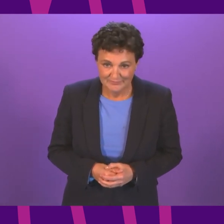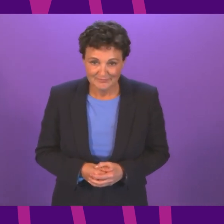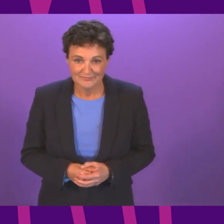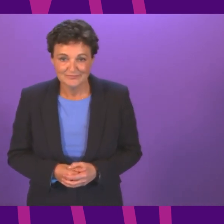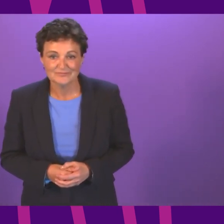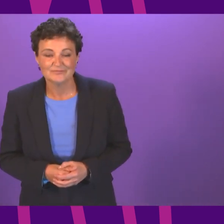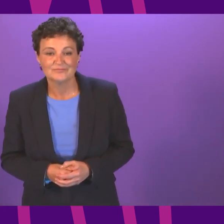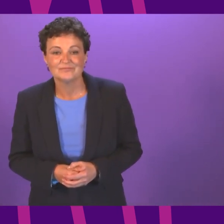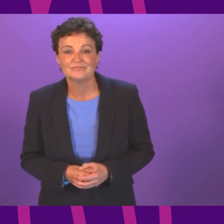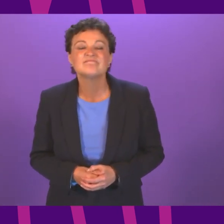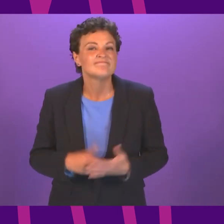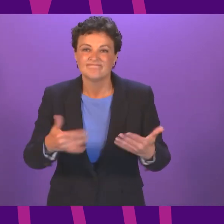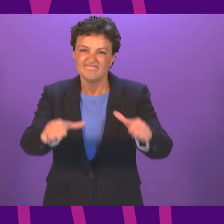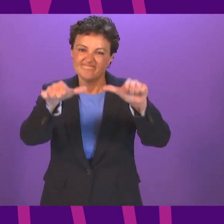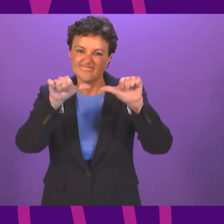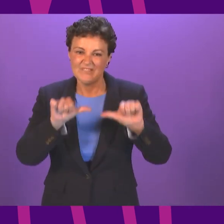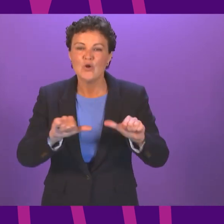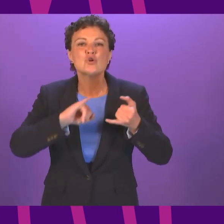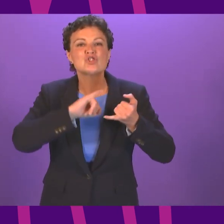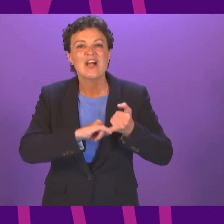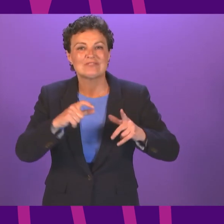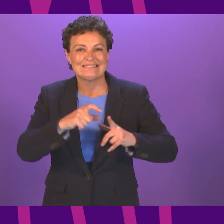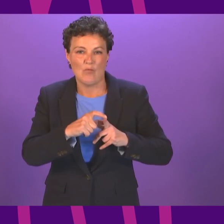OK, I call Sharon Dowie at the moment.